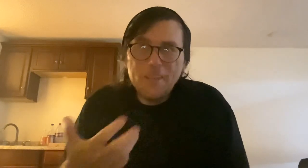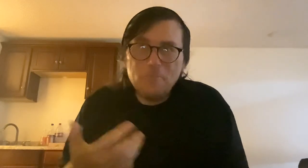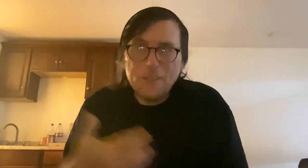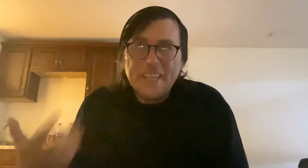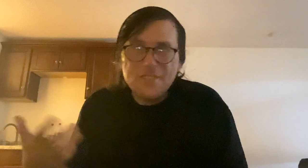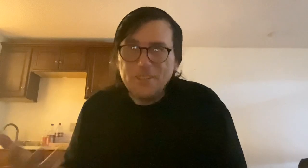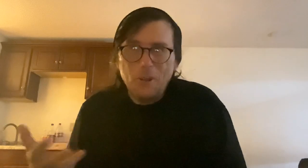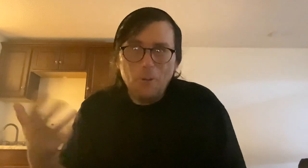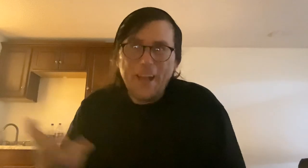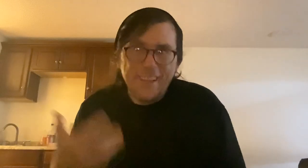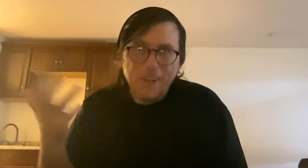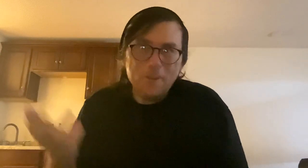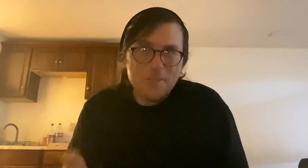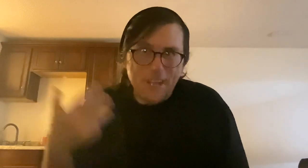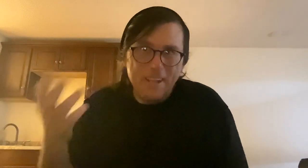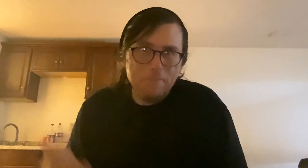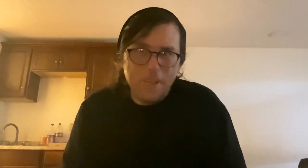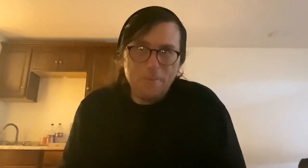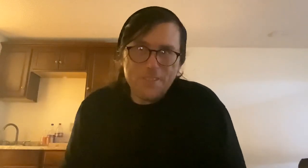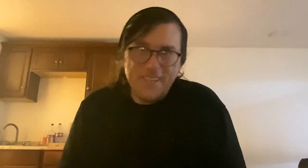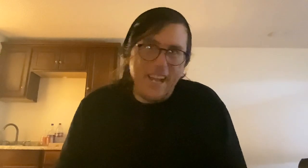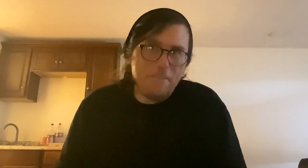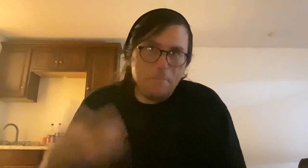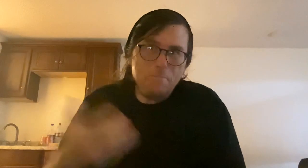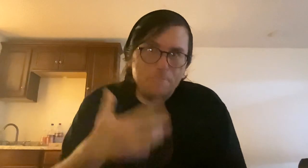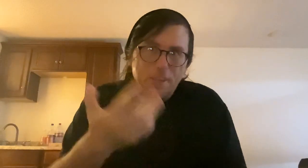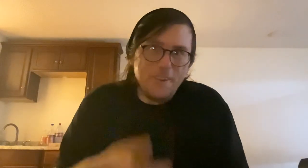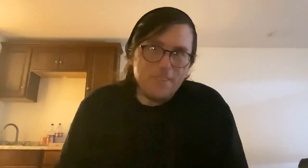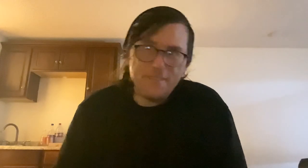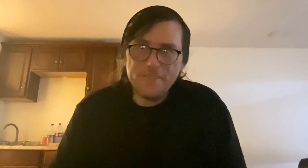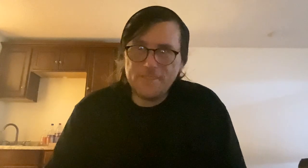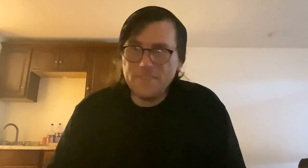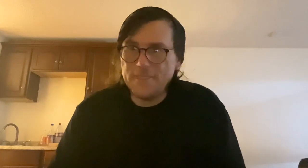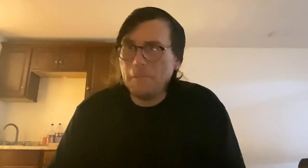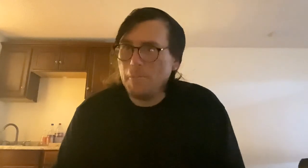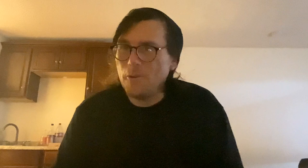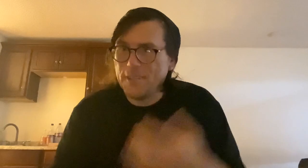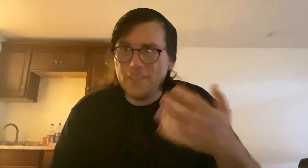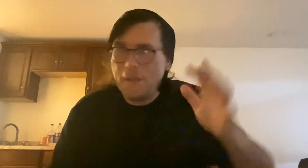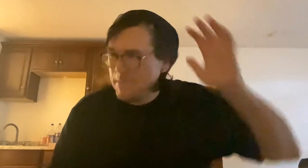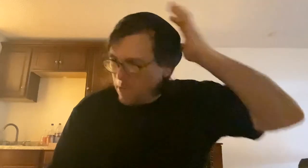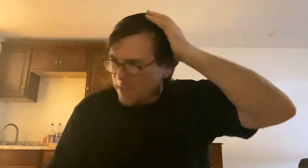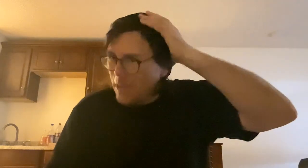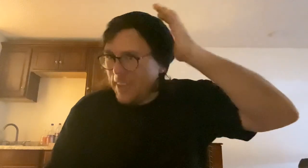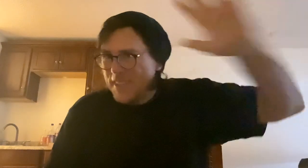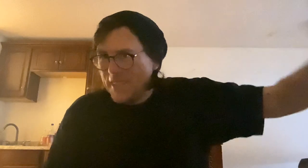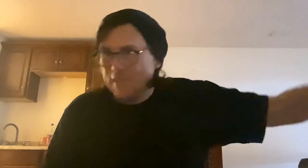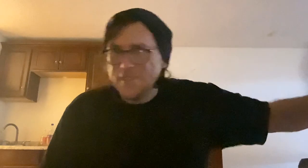would need to know that language and be able to have the, you know, the paperwork and the passports and all this and the visas